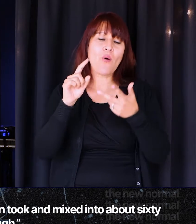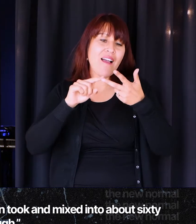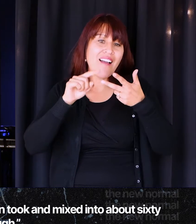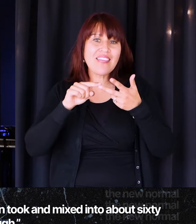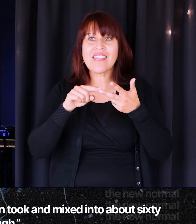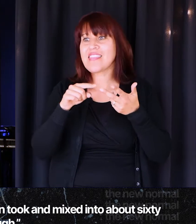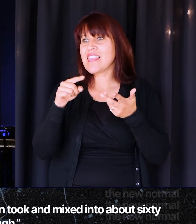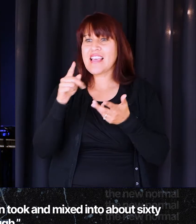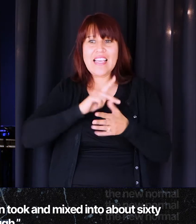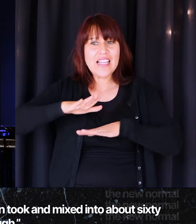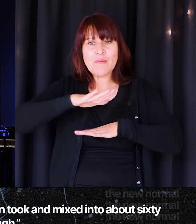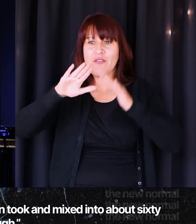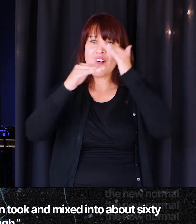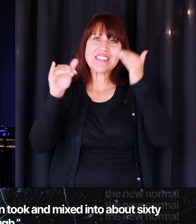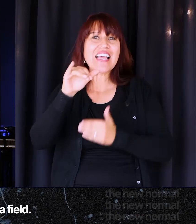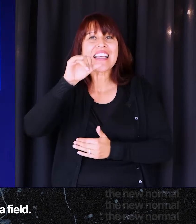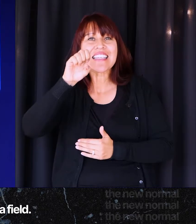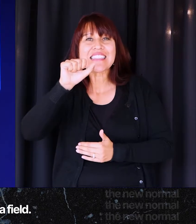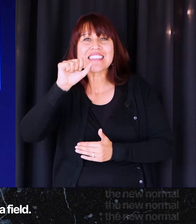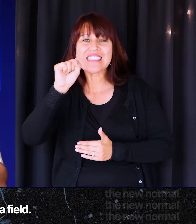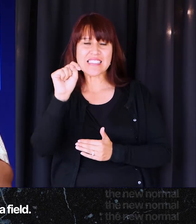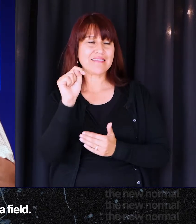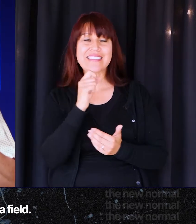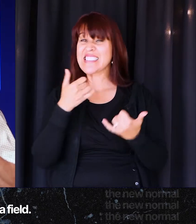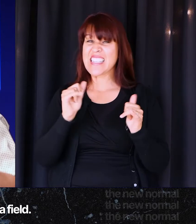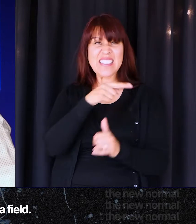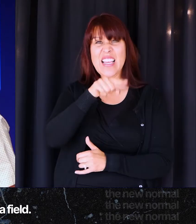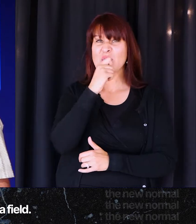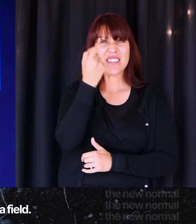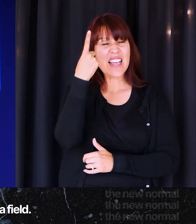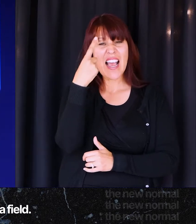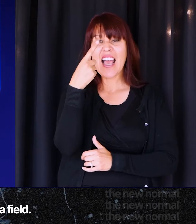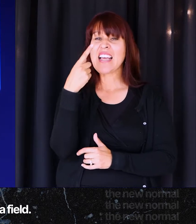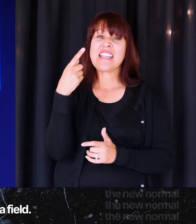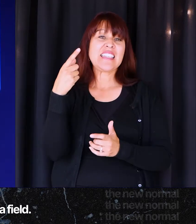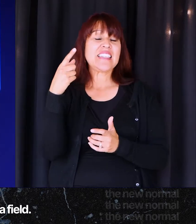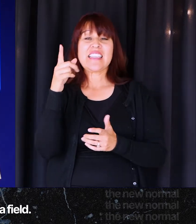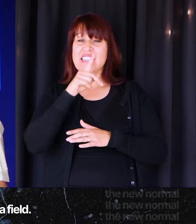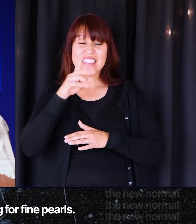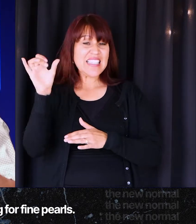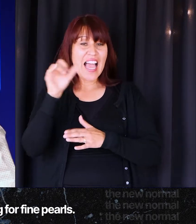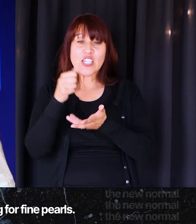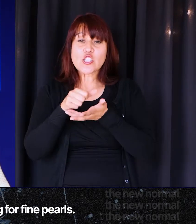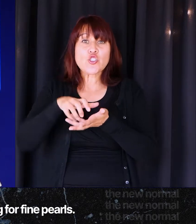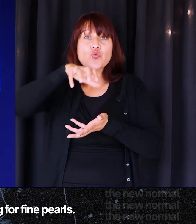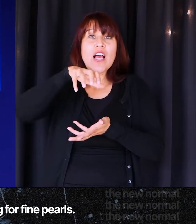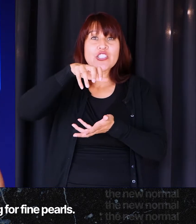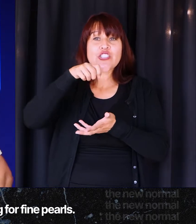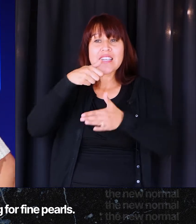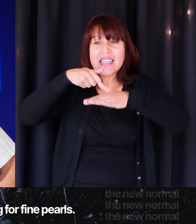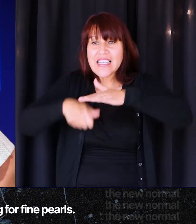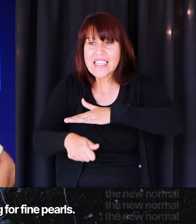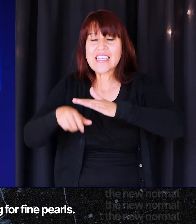a yeast. They still don't get it. Verse 44, the kingdom of heaven is like a treasure hidden in the field. Verse 45, the kingdom of heaven is